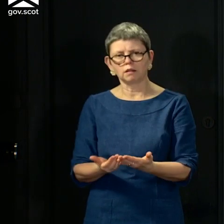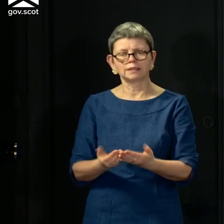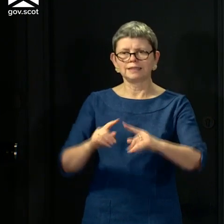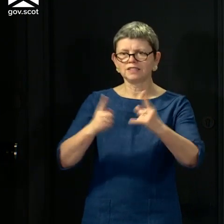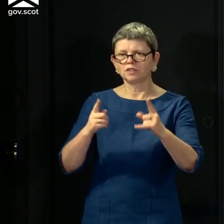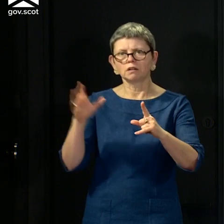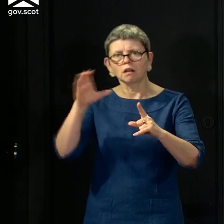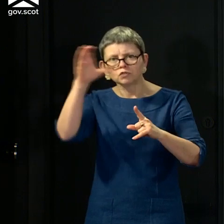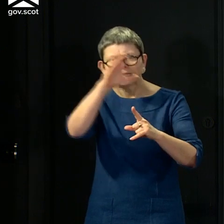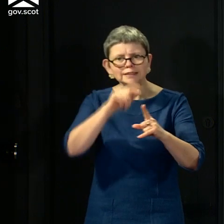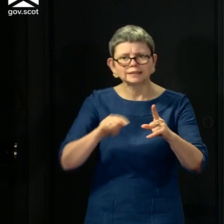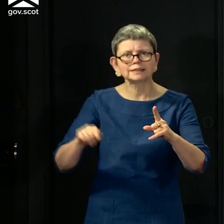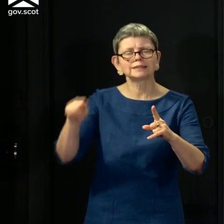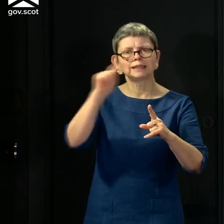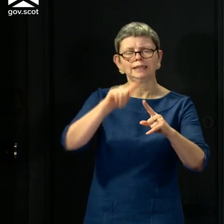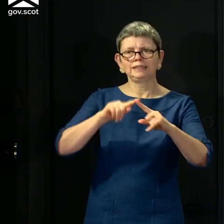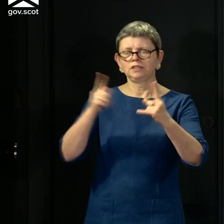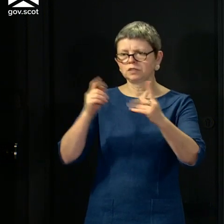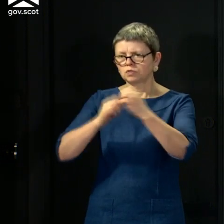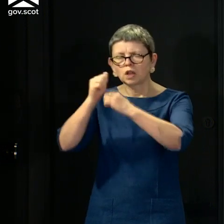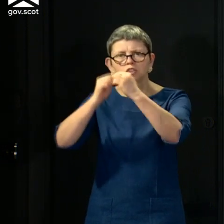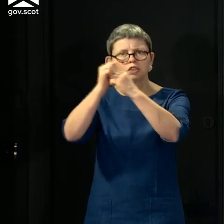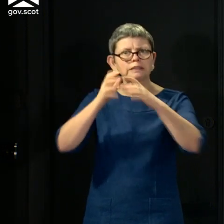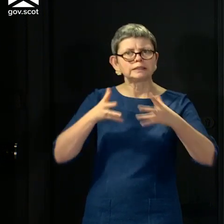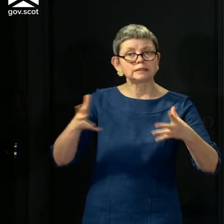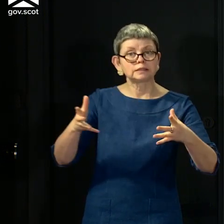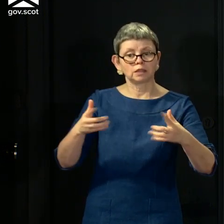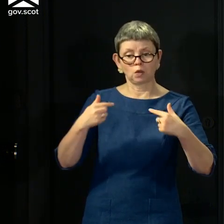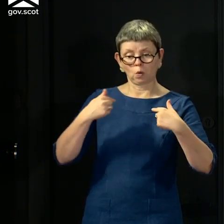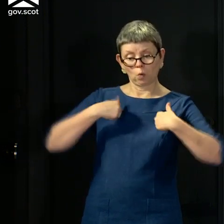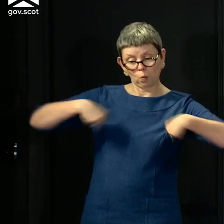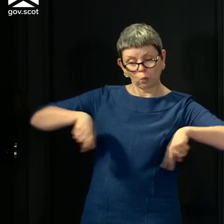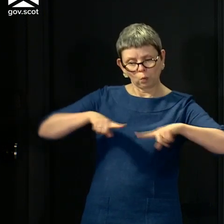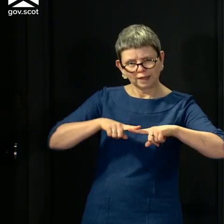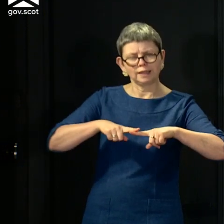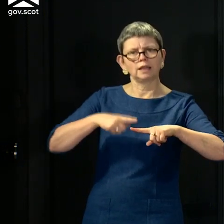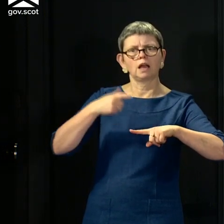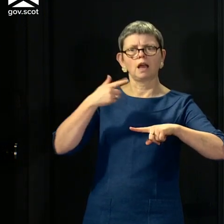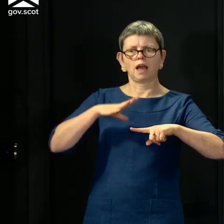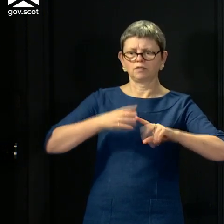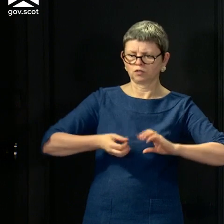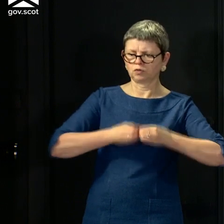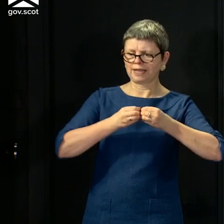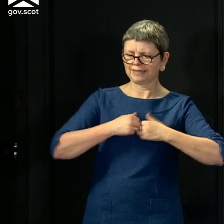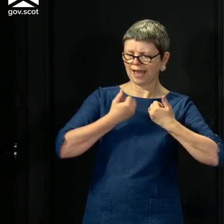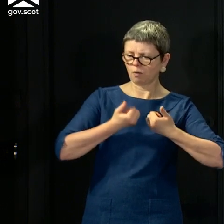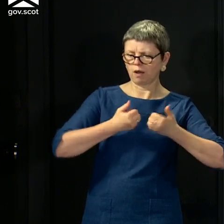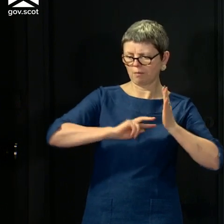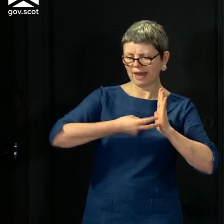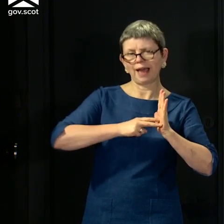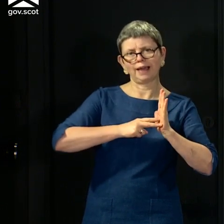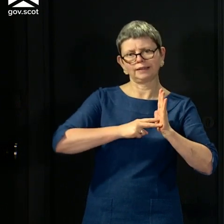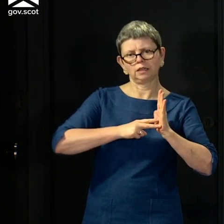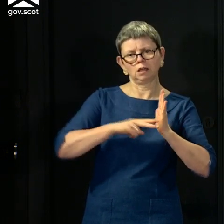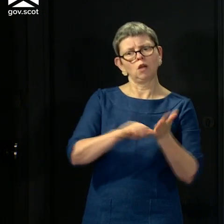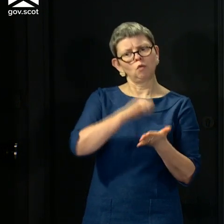different public health infrastructure. What we have done is build an approach that is right for our